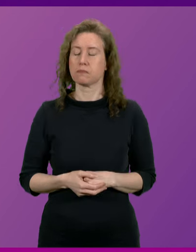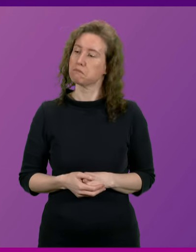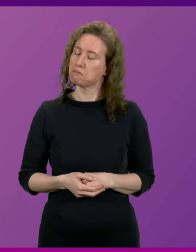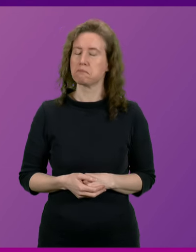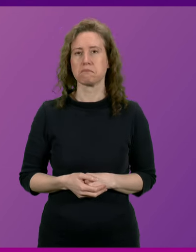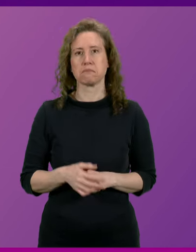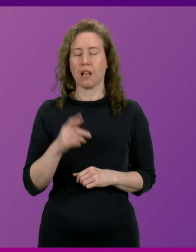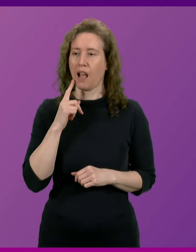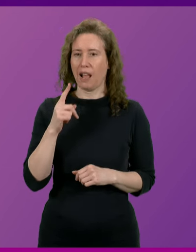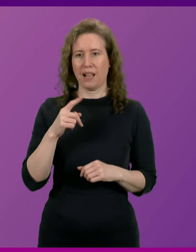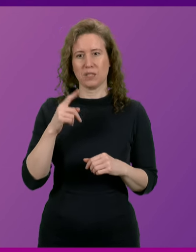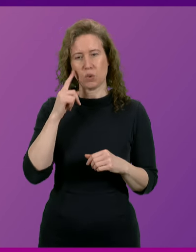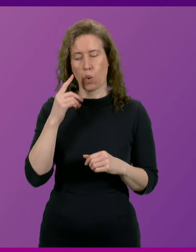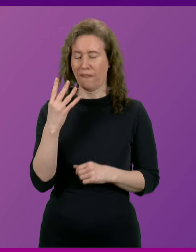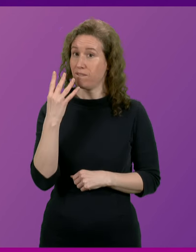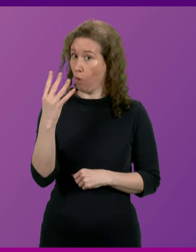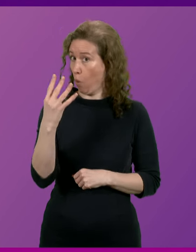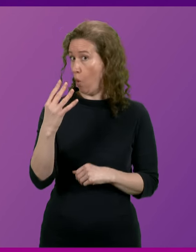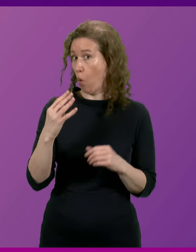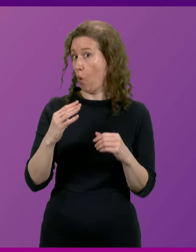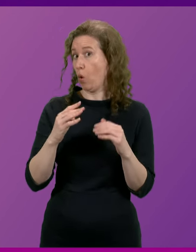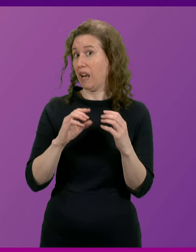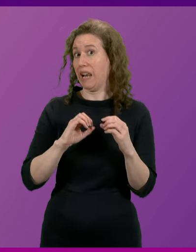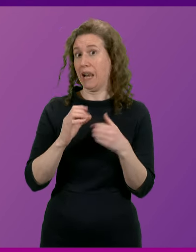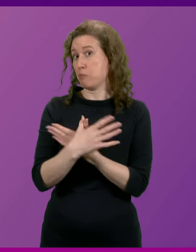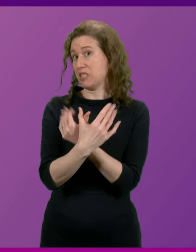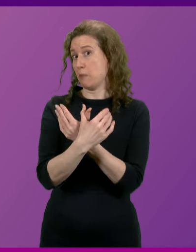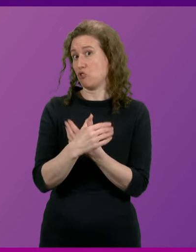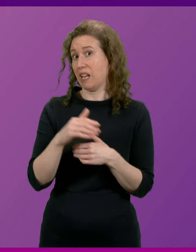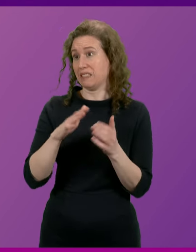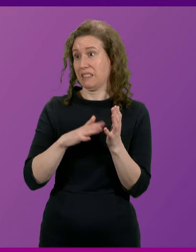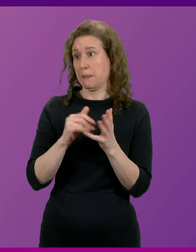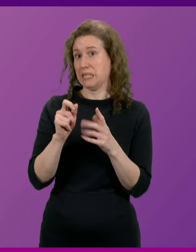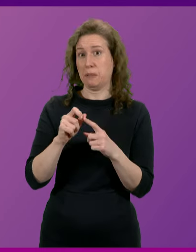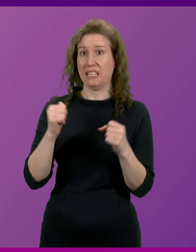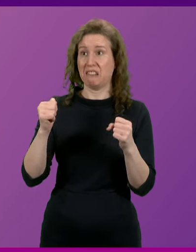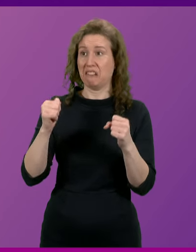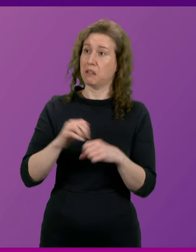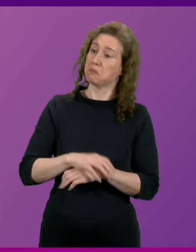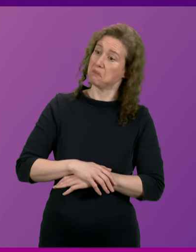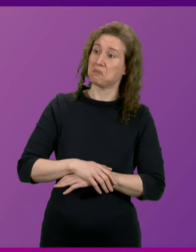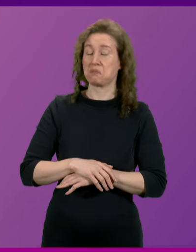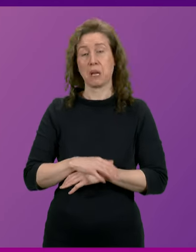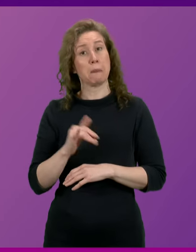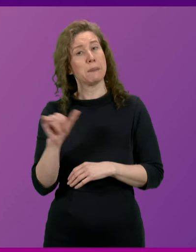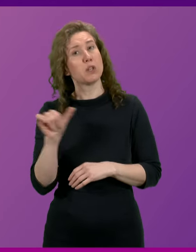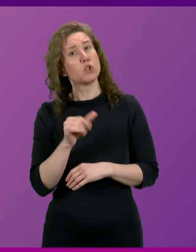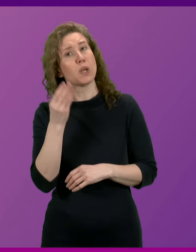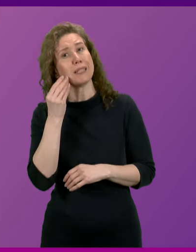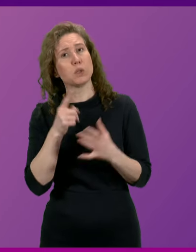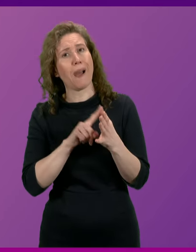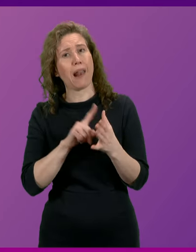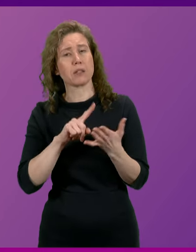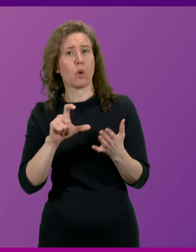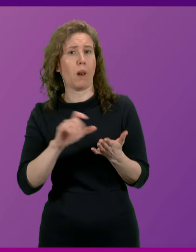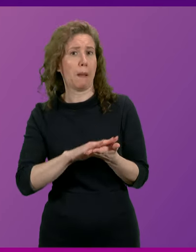thumping endorsement from the four Liberal Democrat MSPs in this chamber, Presiding Officer, and maybe I should listen to what Alex Cole-Hamilton has to say.